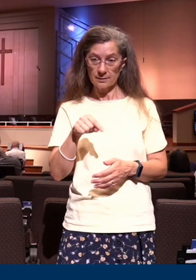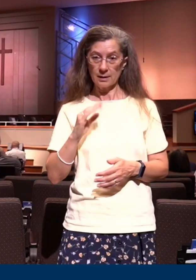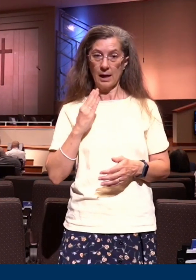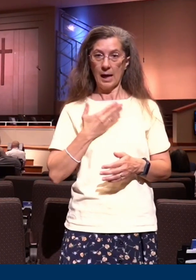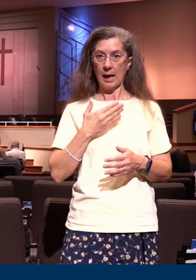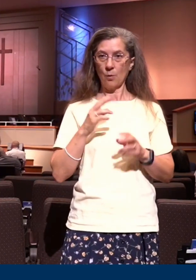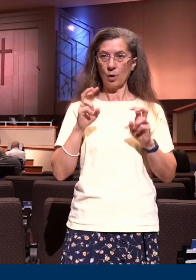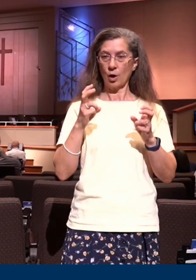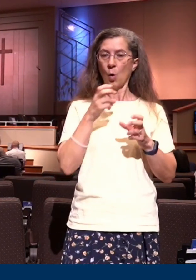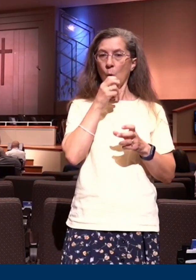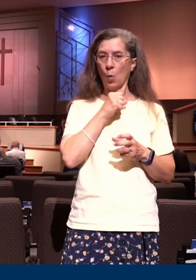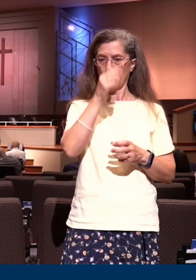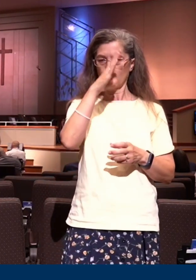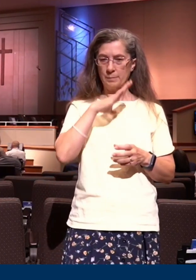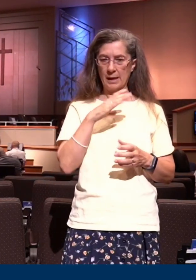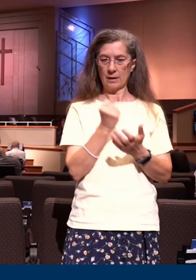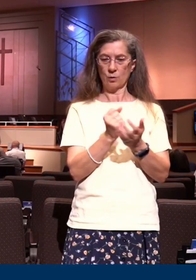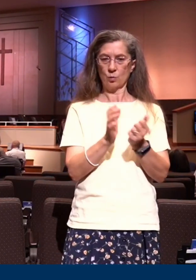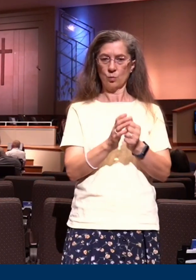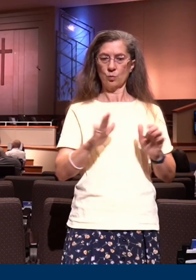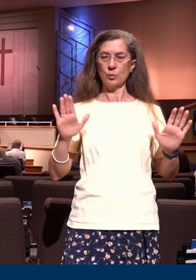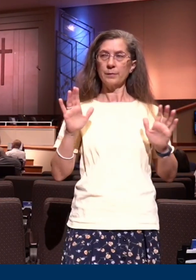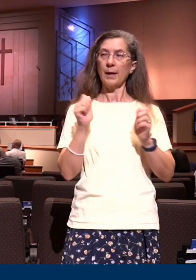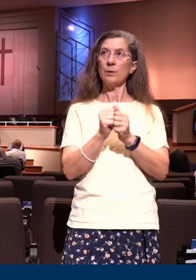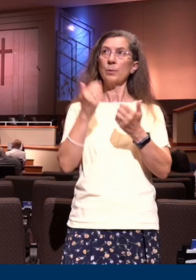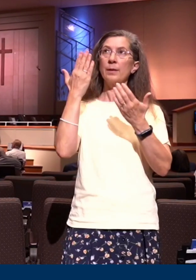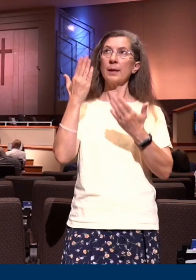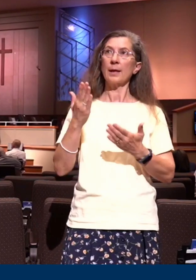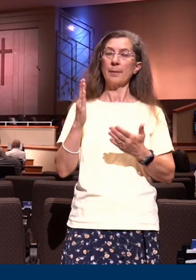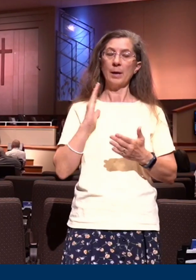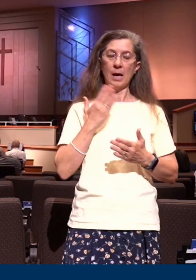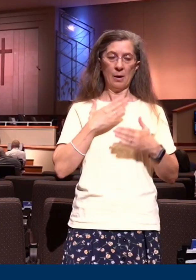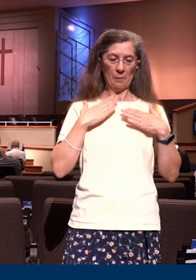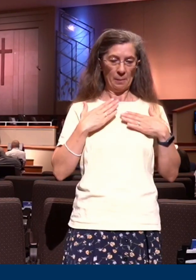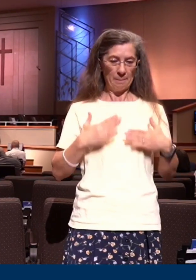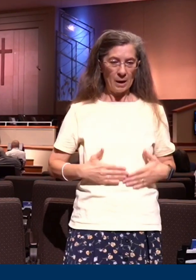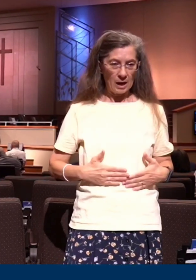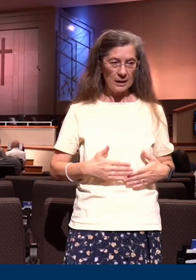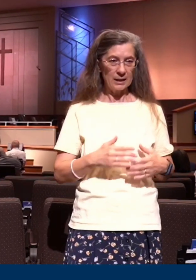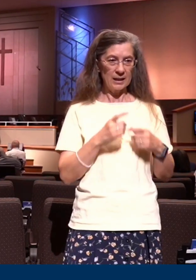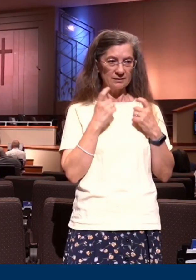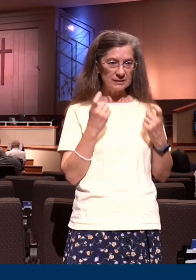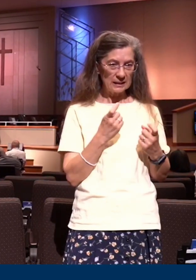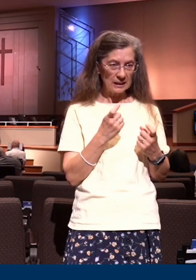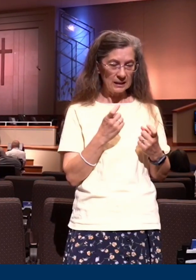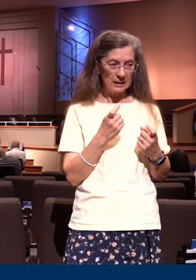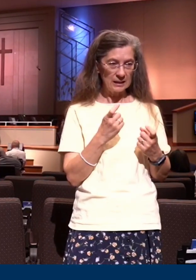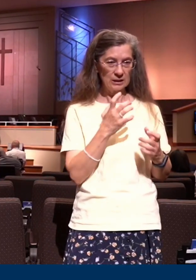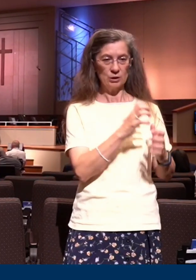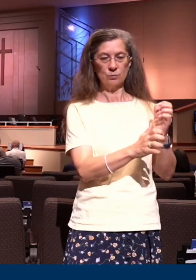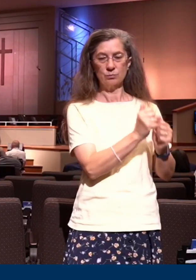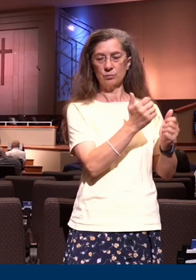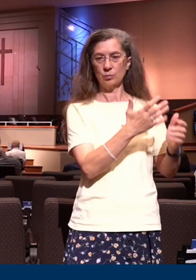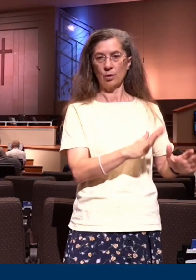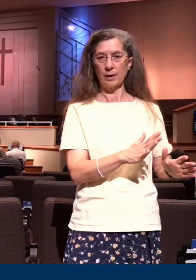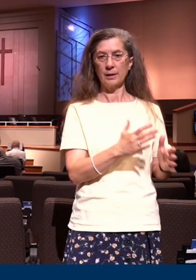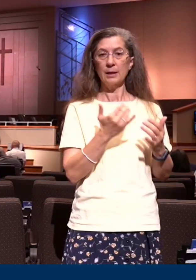is crucified with him, that the body of sin might be destroyed, that henceforth we should not serve